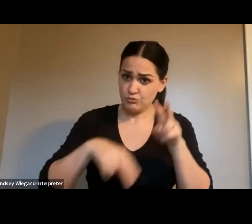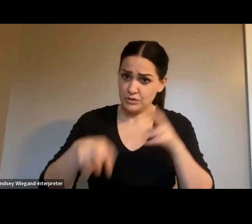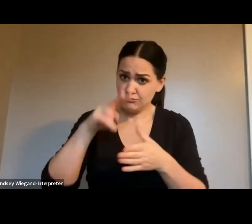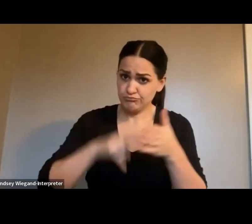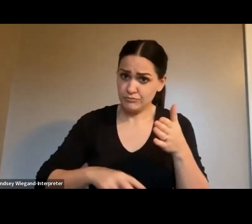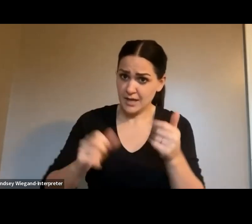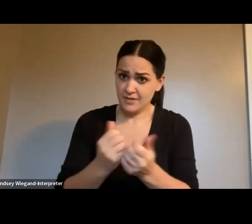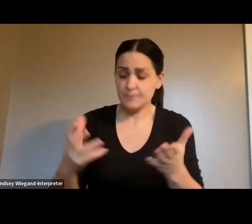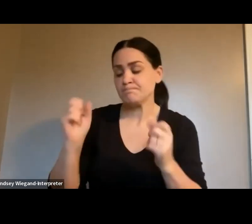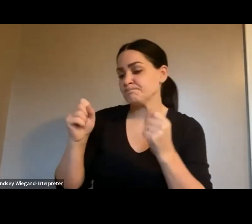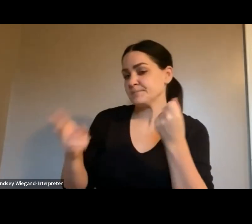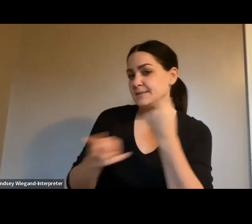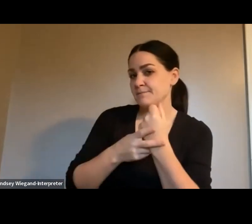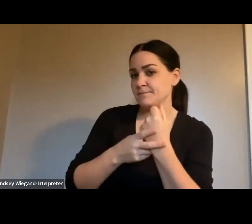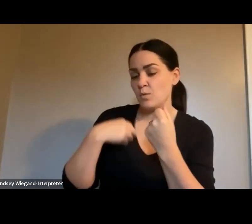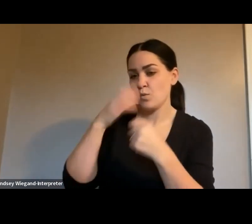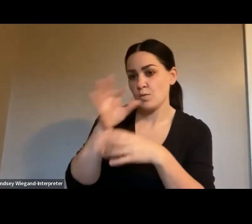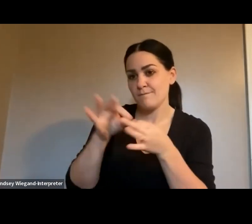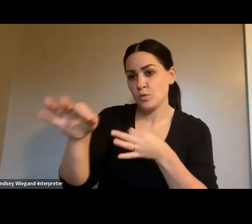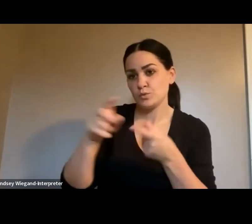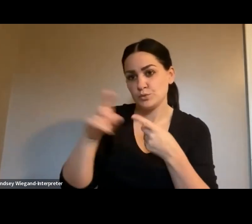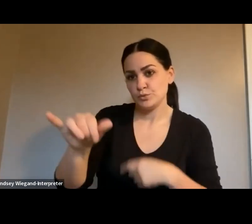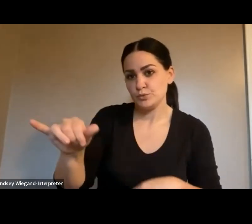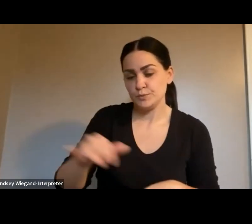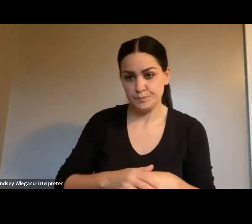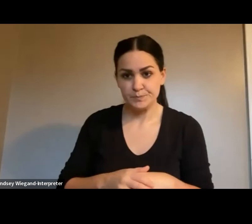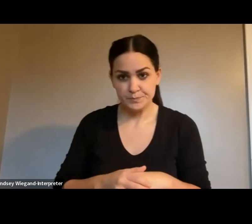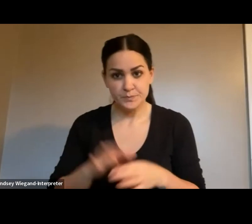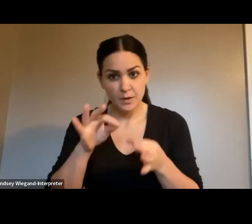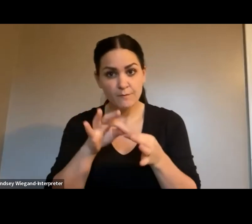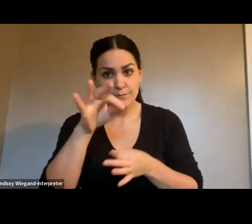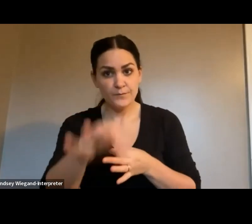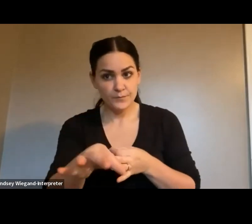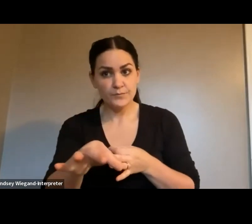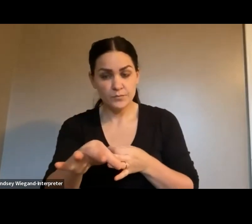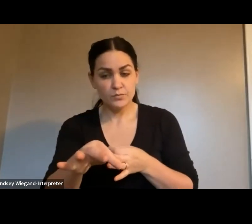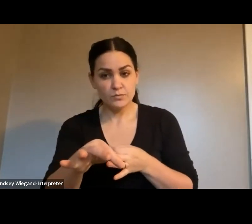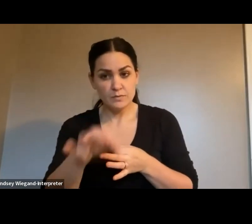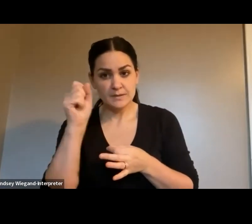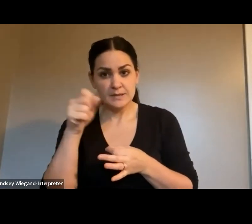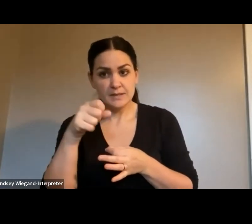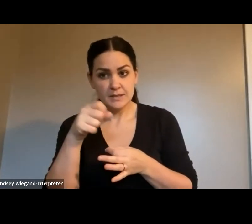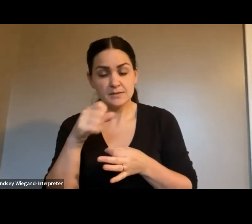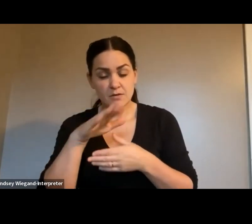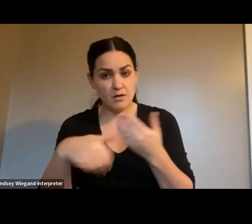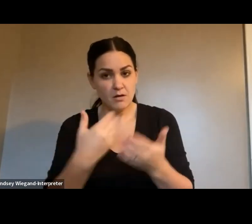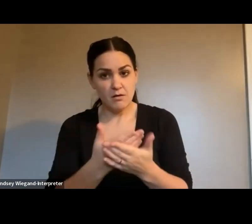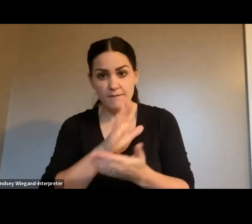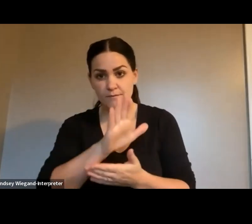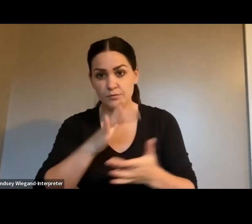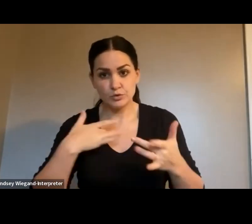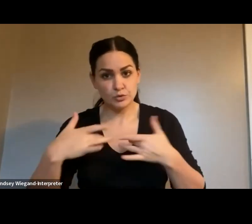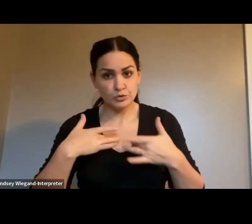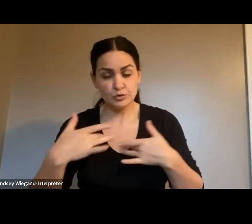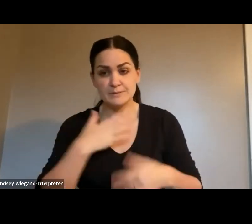These are saved. And I can, I'll forward them to you. Yeah, forward them. This is for the specific parts. Yes. Yeah. All of her concerns forward them